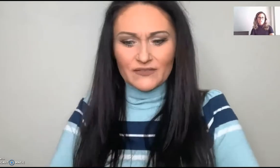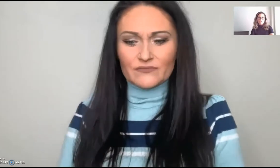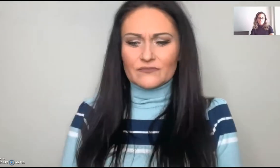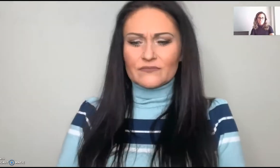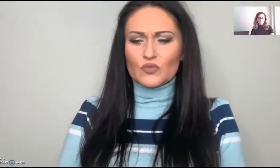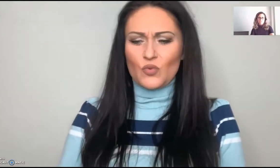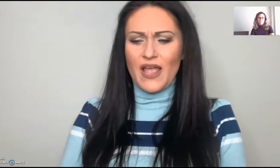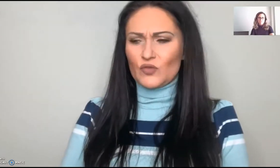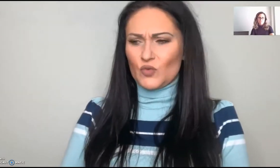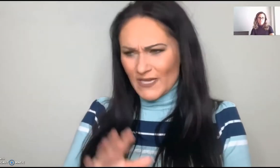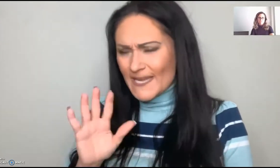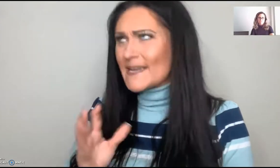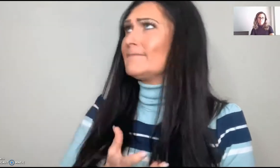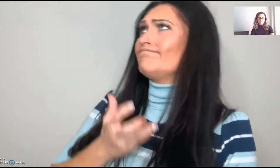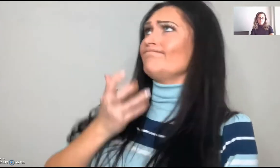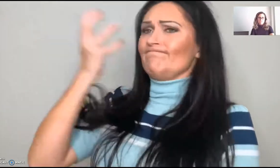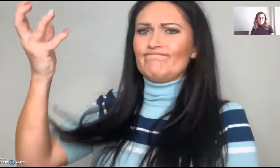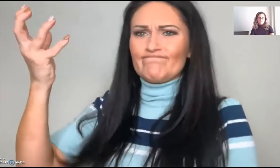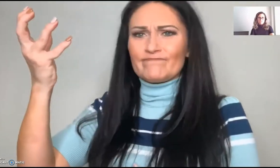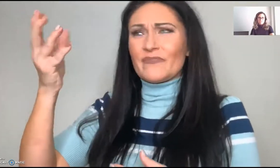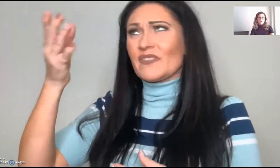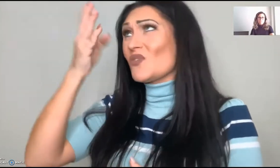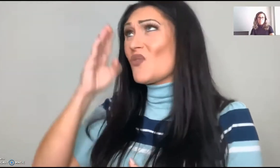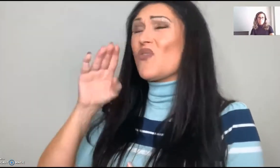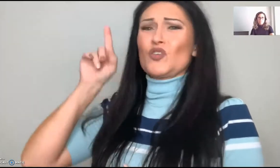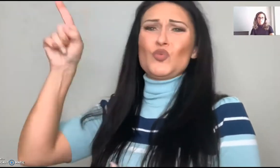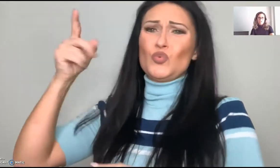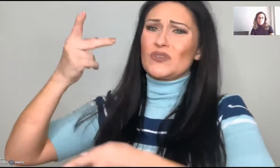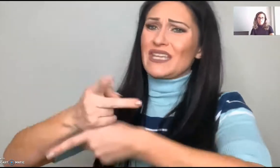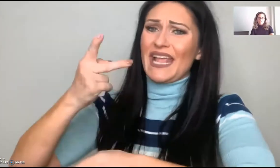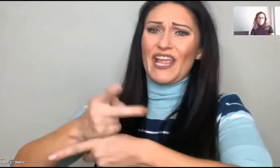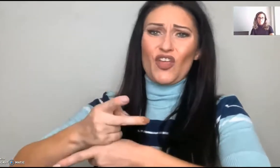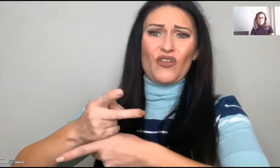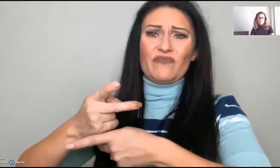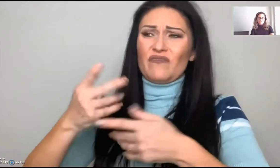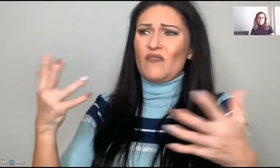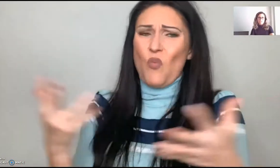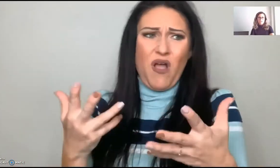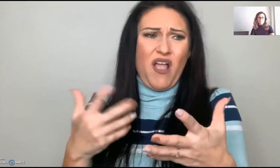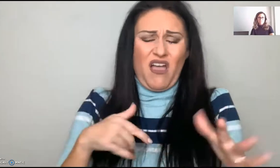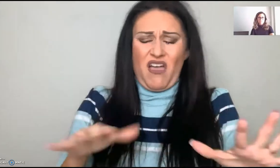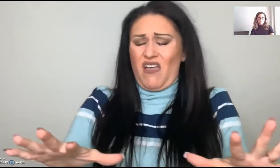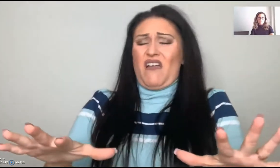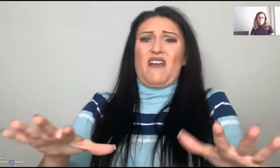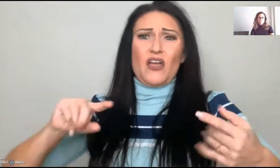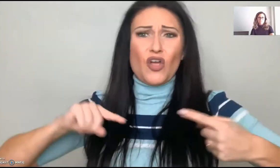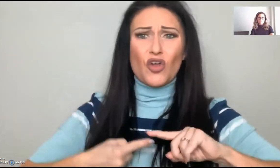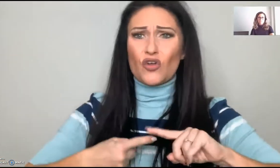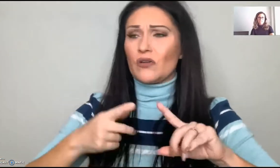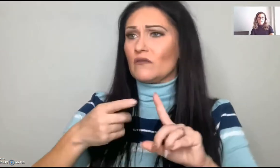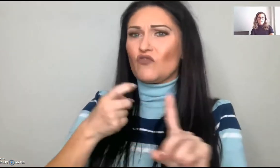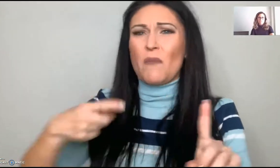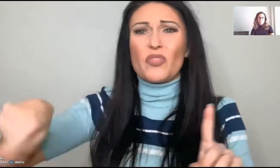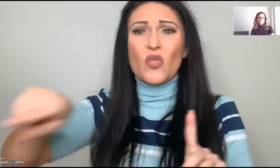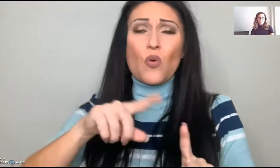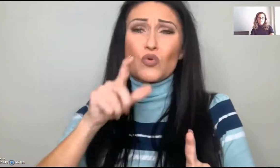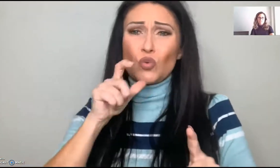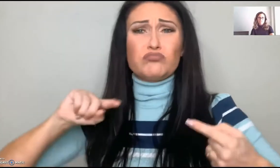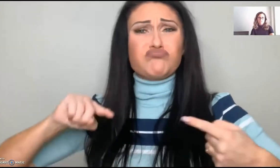want it to spread, right? So you have to give it to God and God will take care of everything that's hurting you.